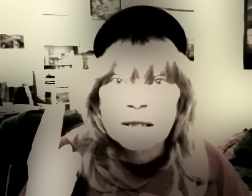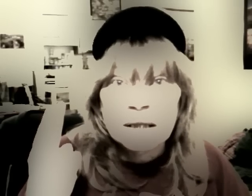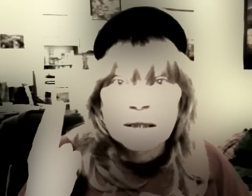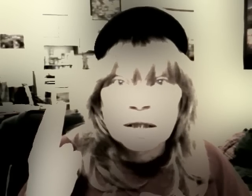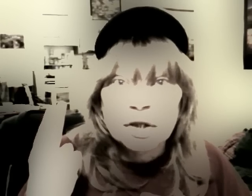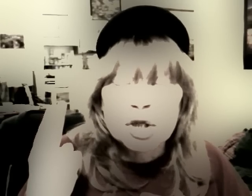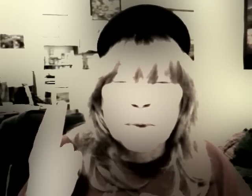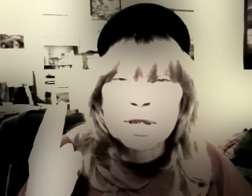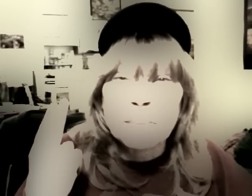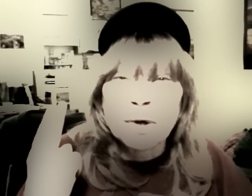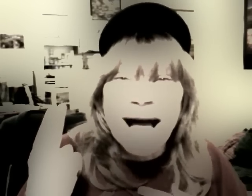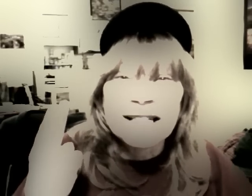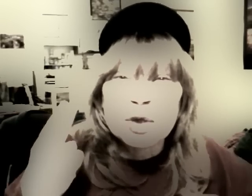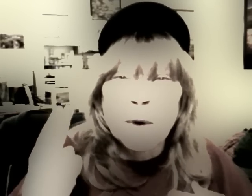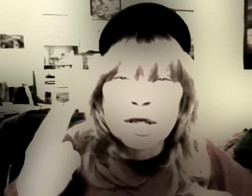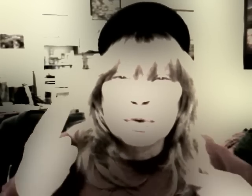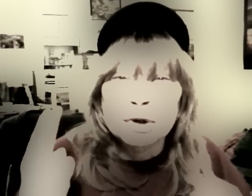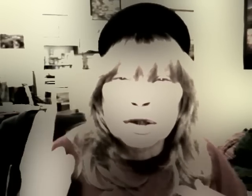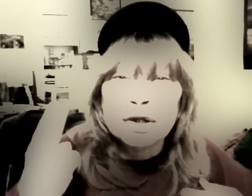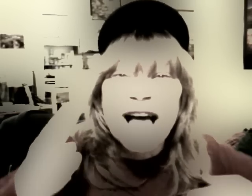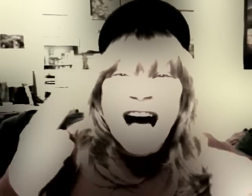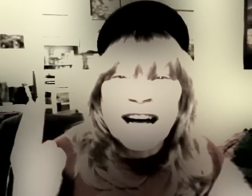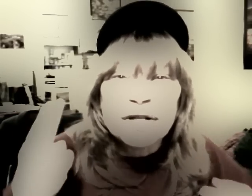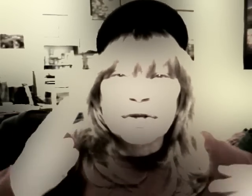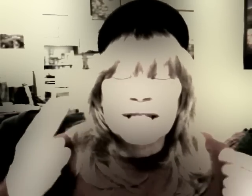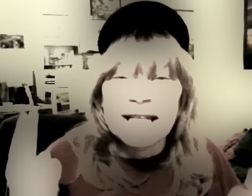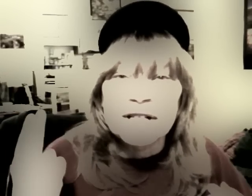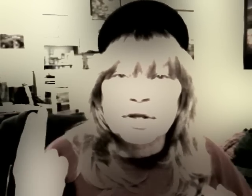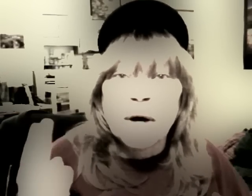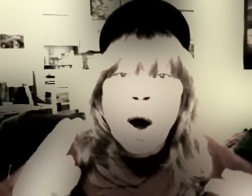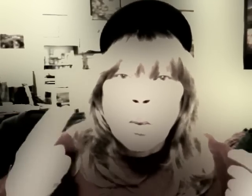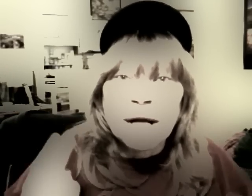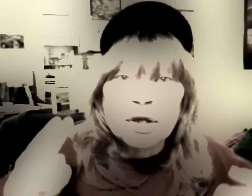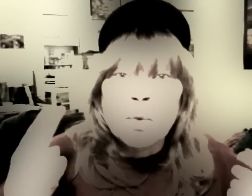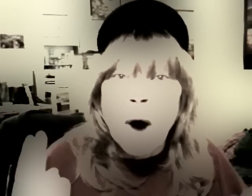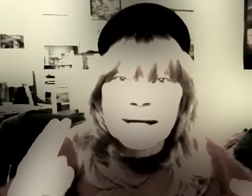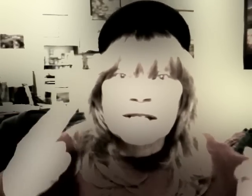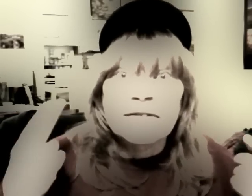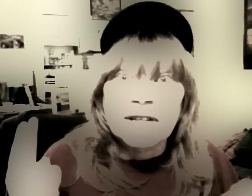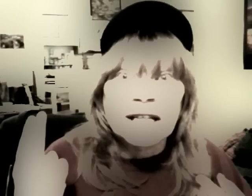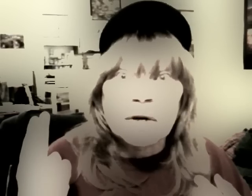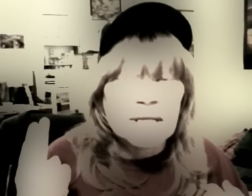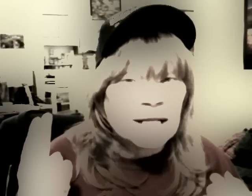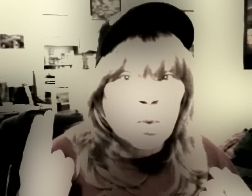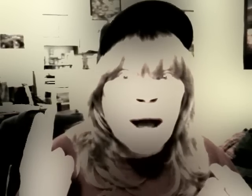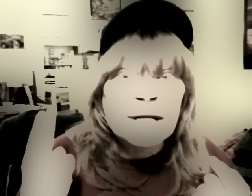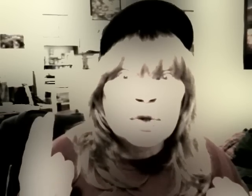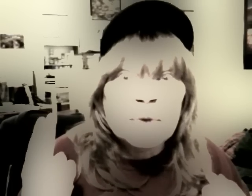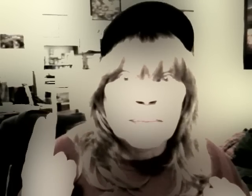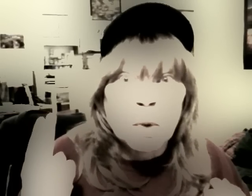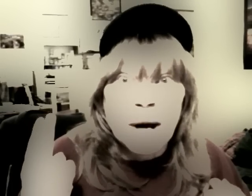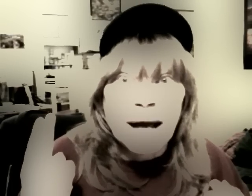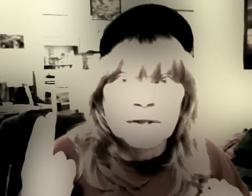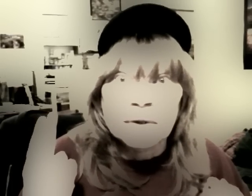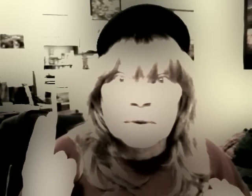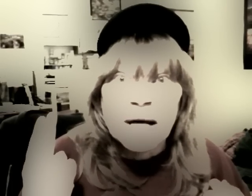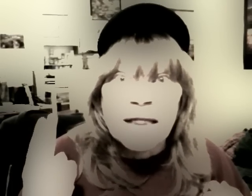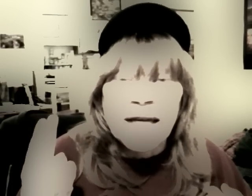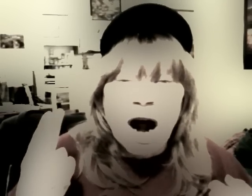You're supposed to practice what you learned under a teacher when you watch the videos. That's why I do them the way I do. They are